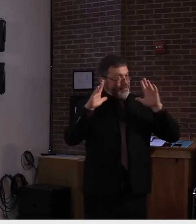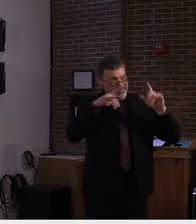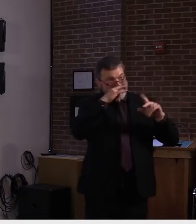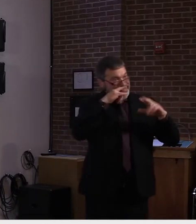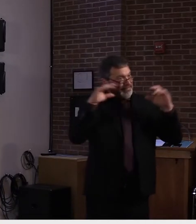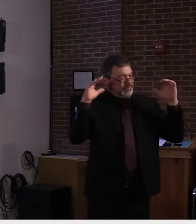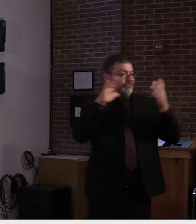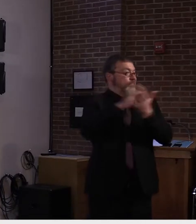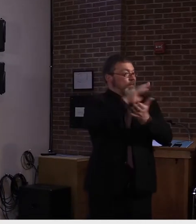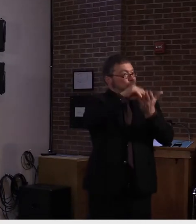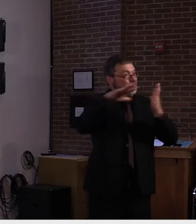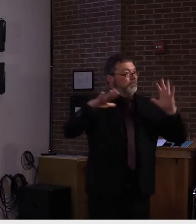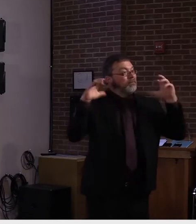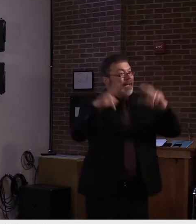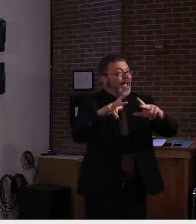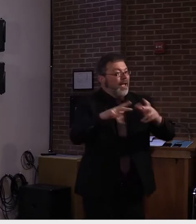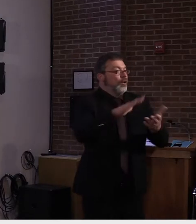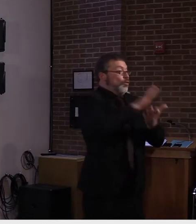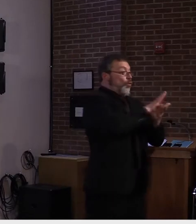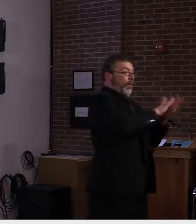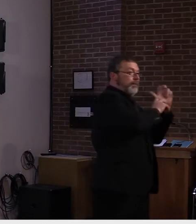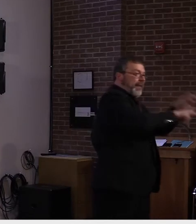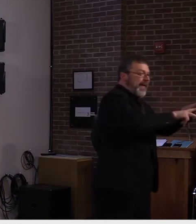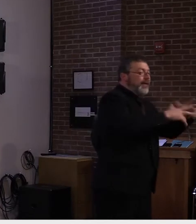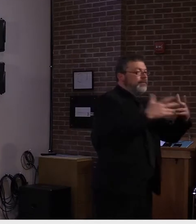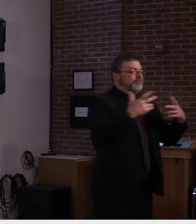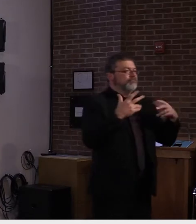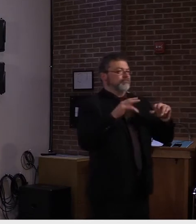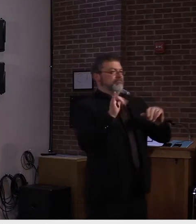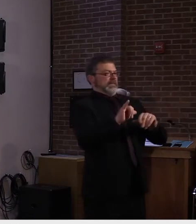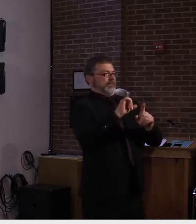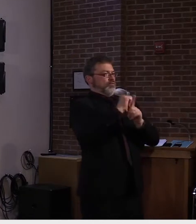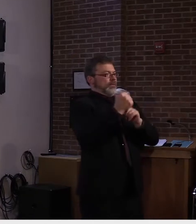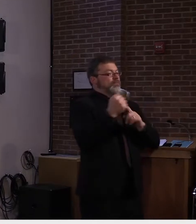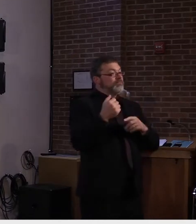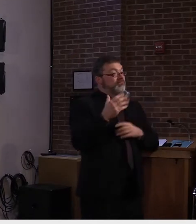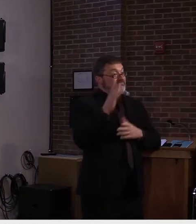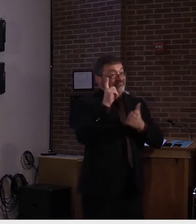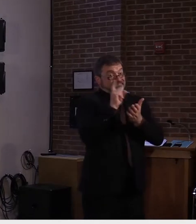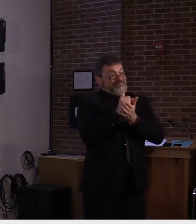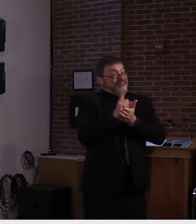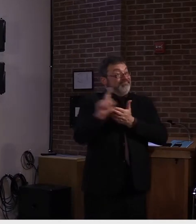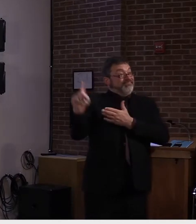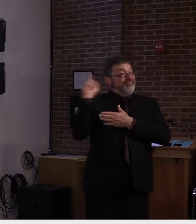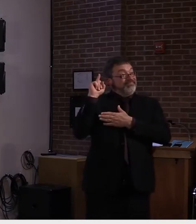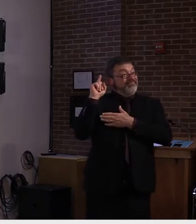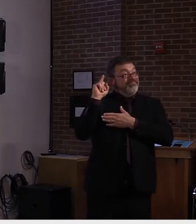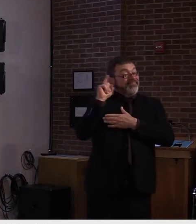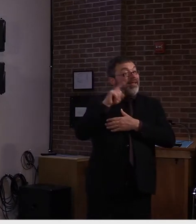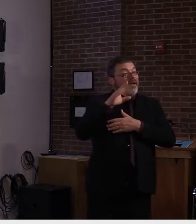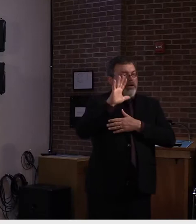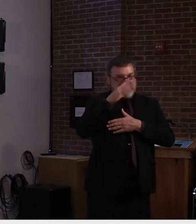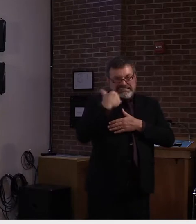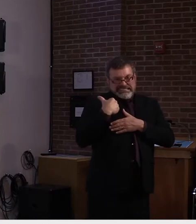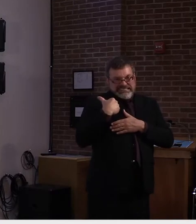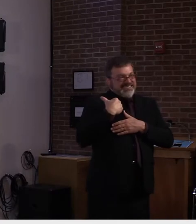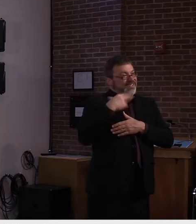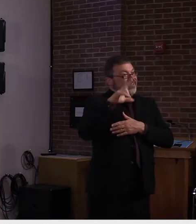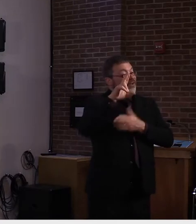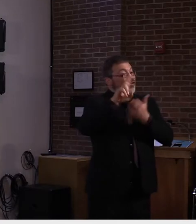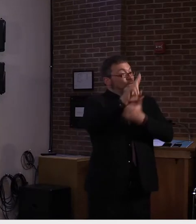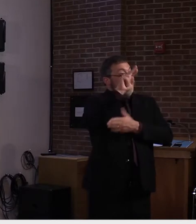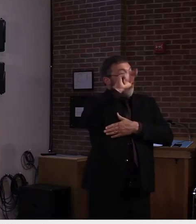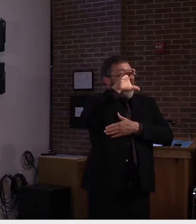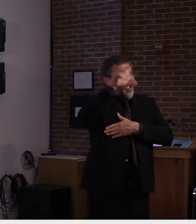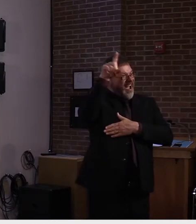yesterday's big news regarding the University of North Carolina at Chapel Hill, a place that normally has